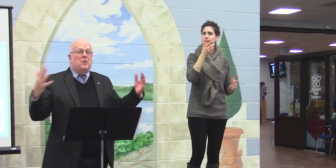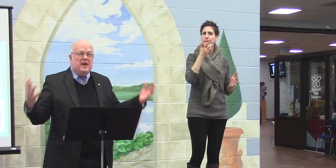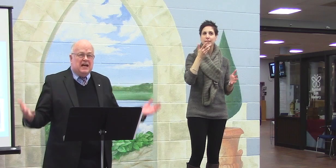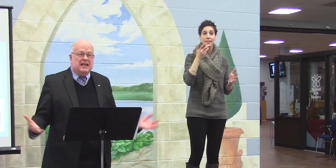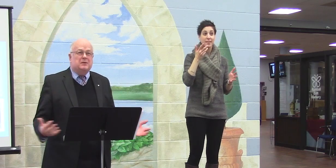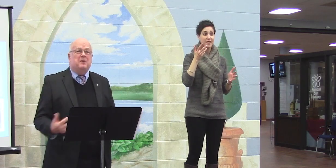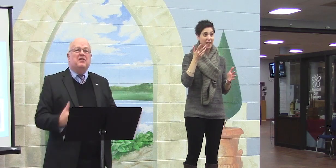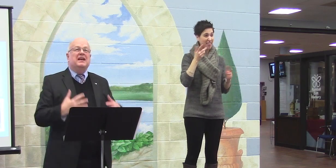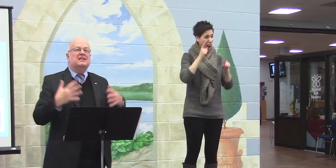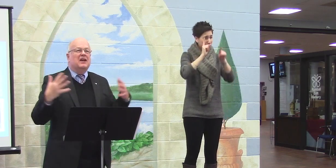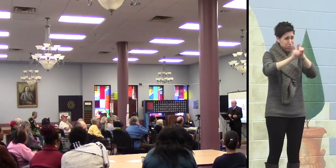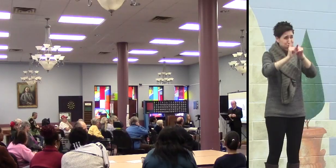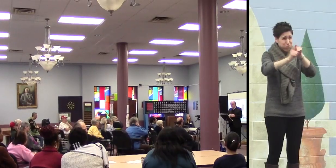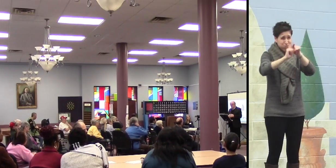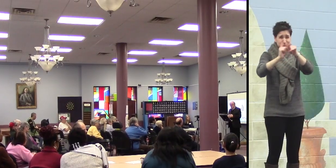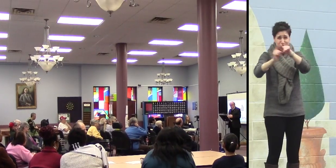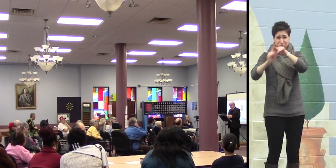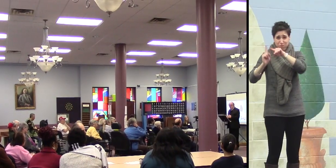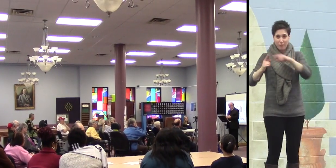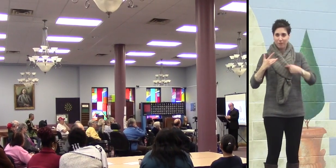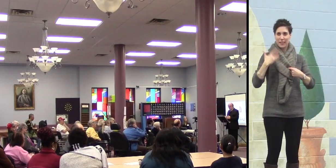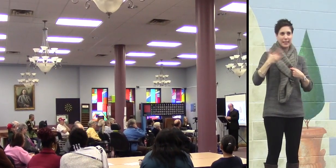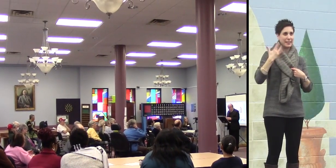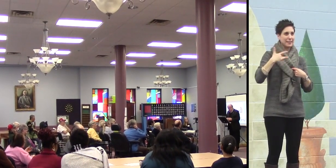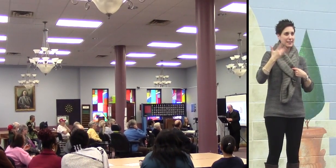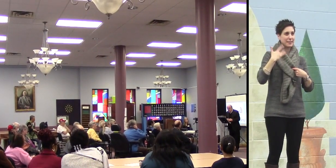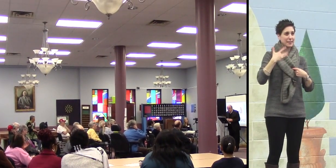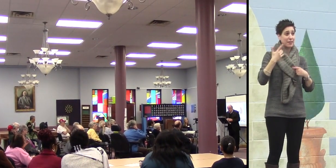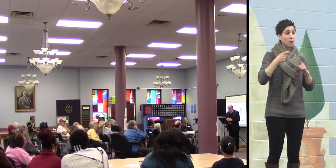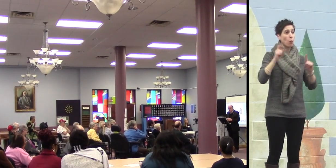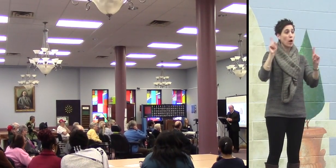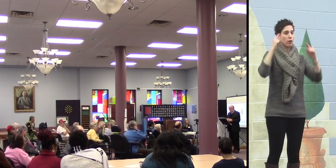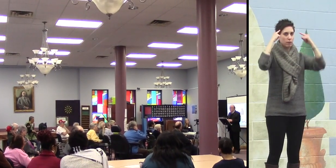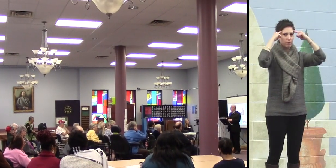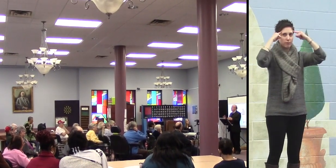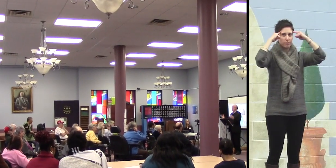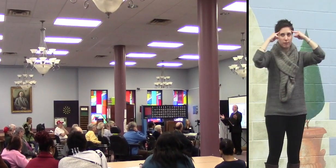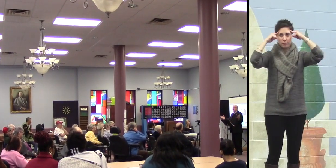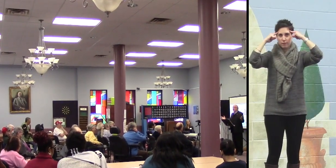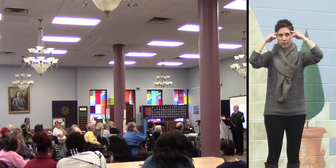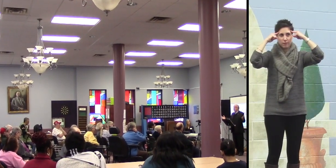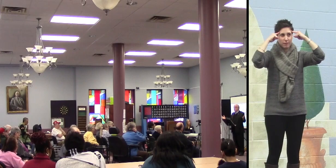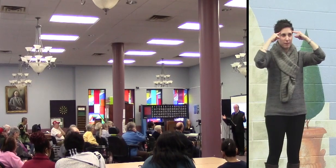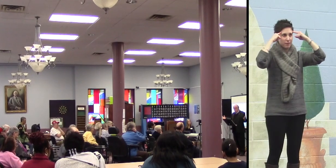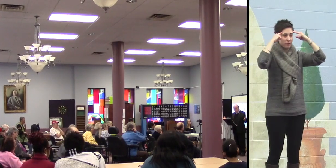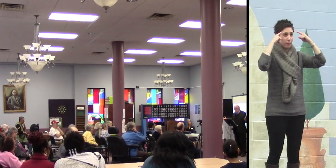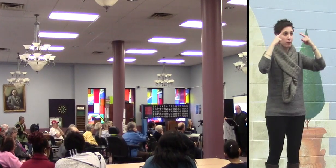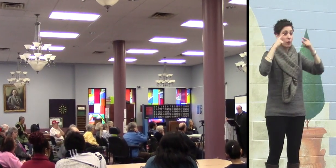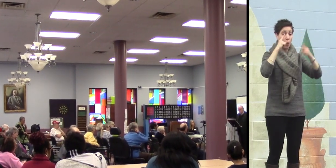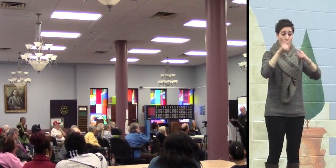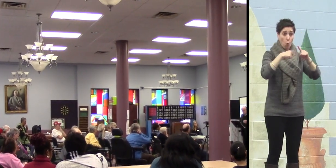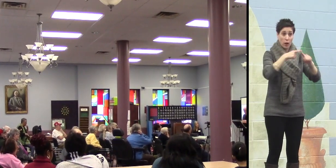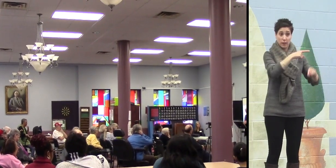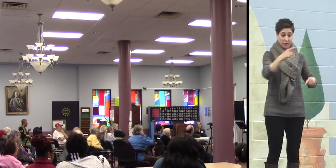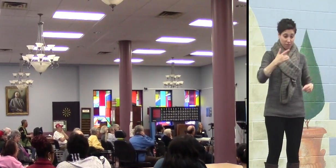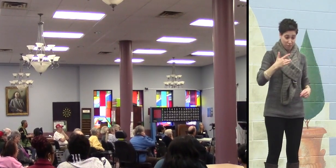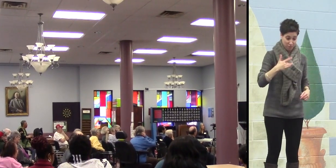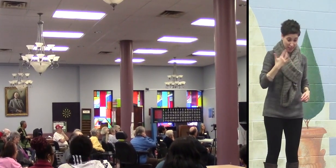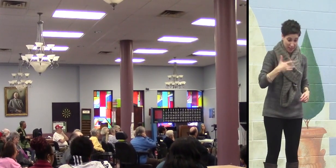We can experience a lot of different feelings. Every time you feel something,